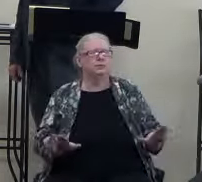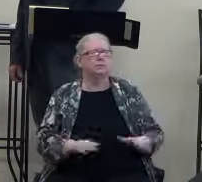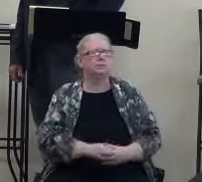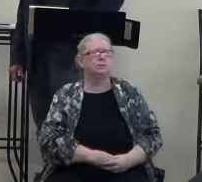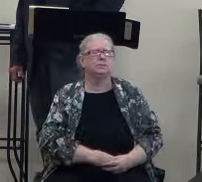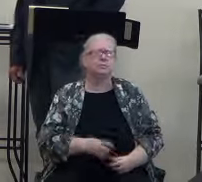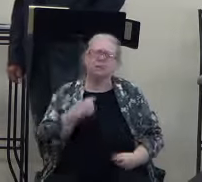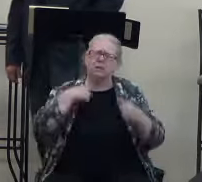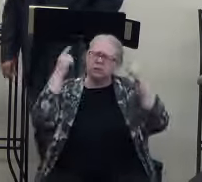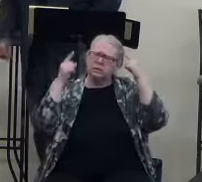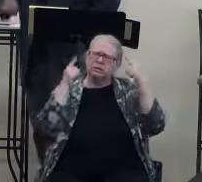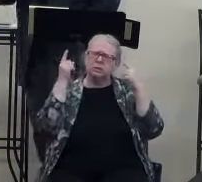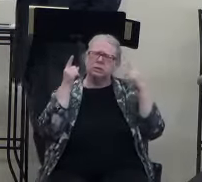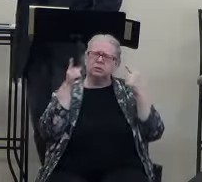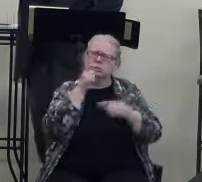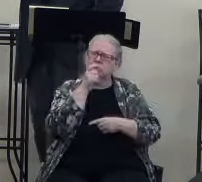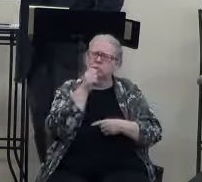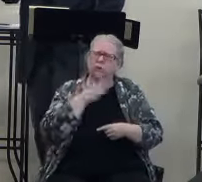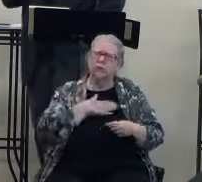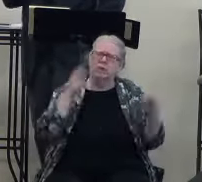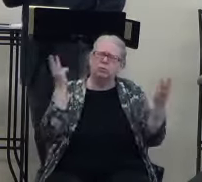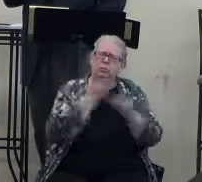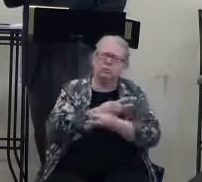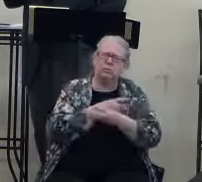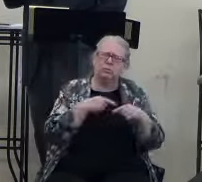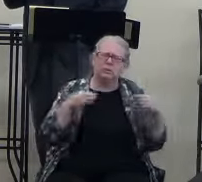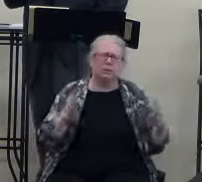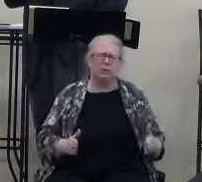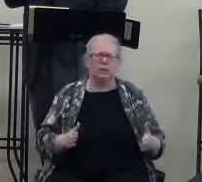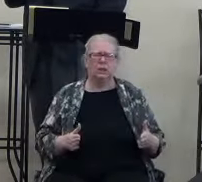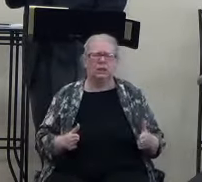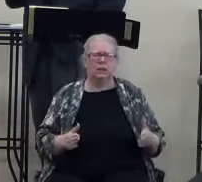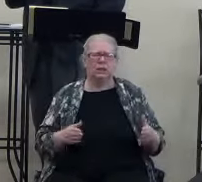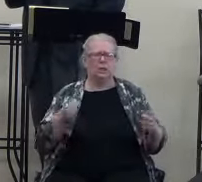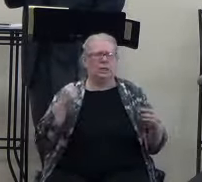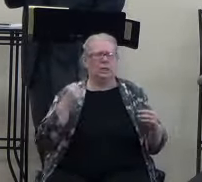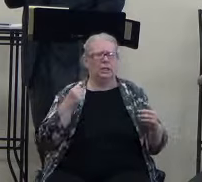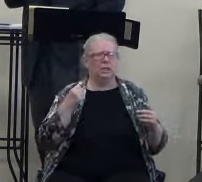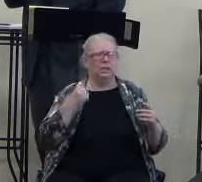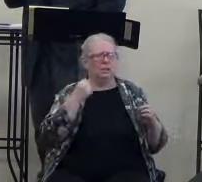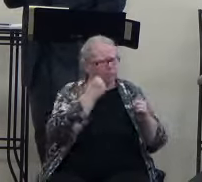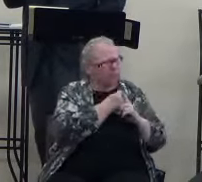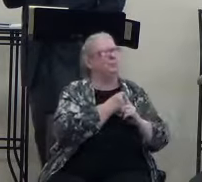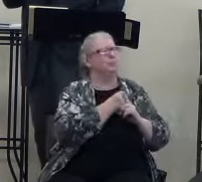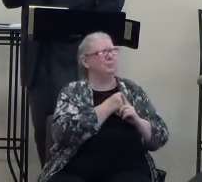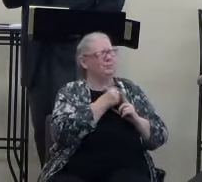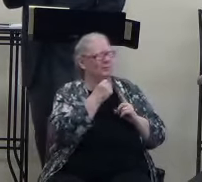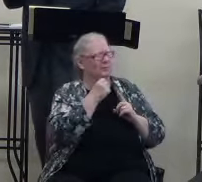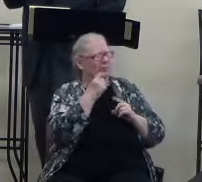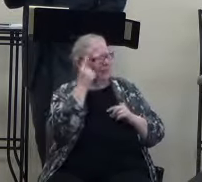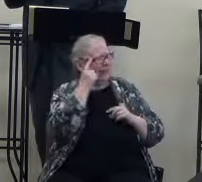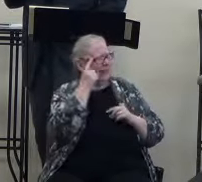And I was thinking who my worst enemy is. And the thought came to my mind right away, Satan. And then I rethought and I thought, no, it's me.